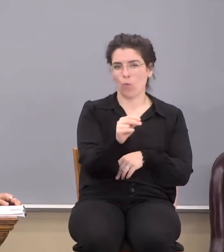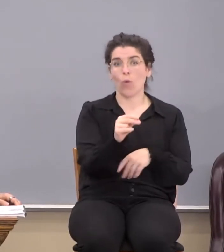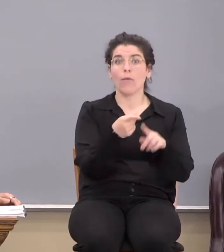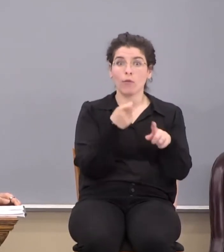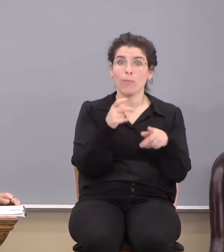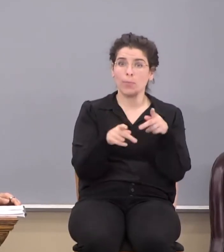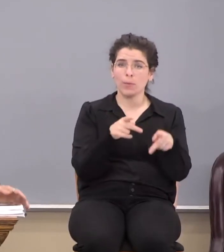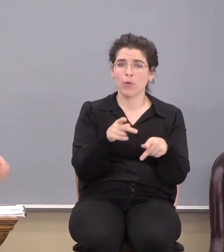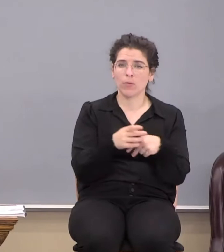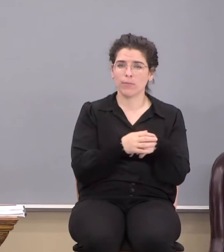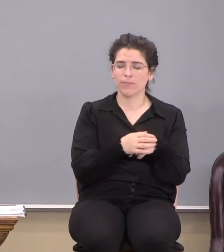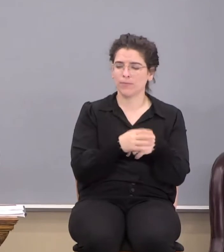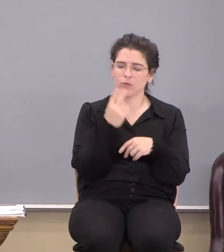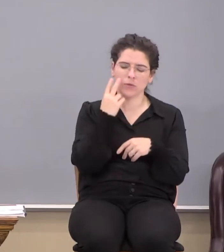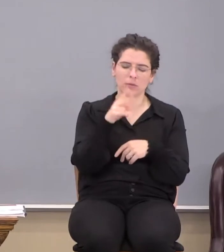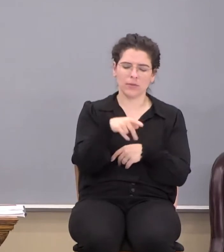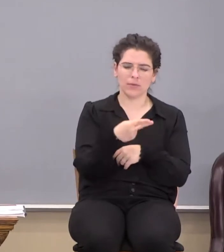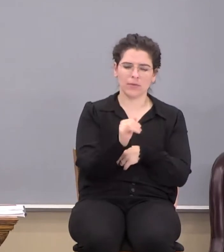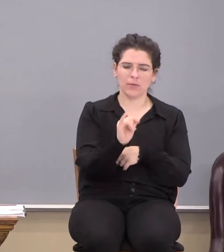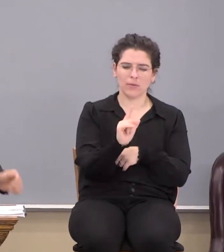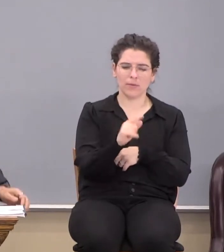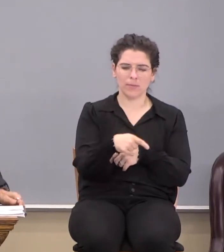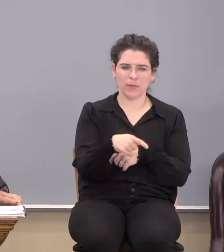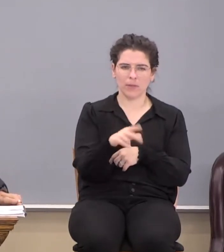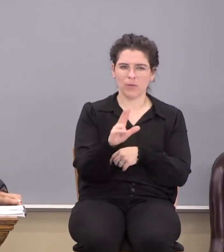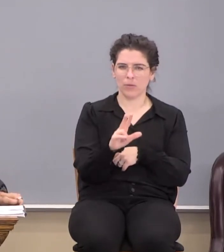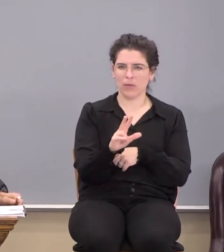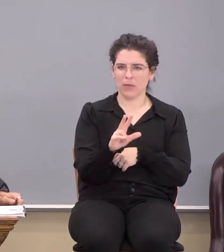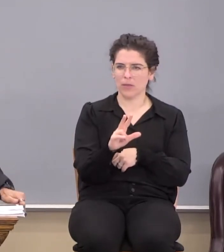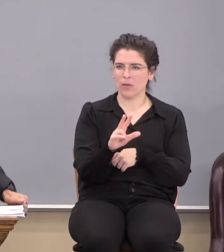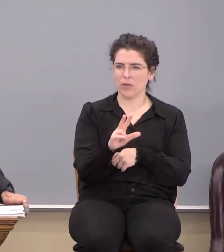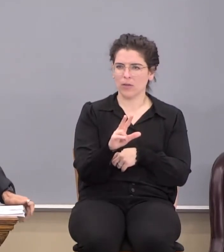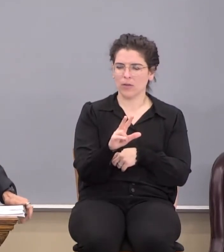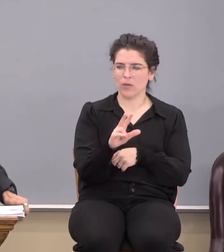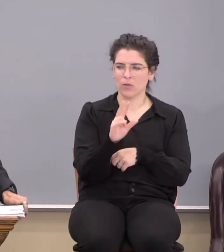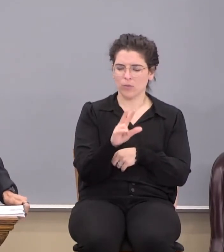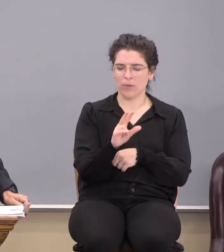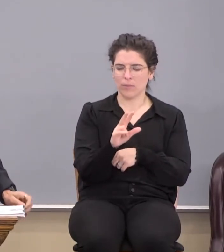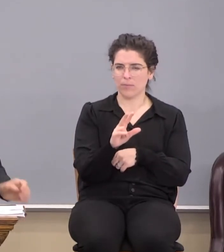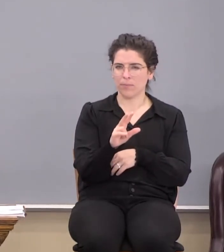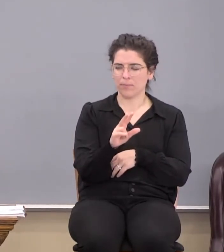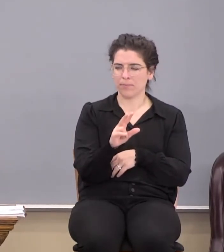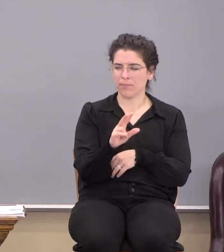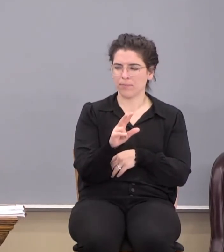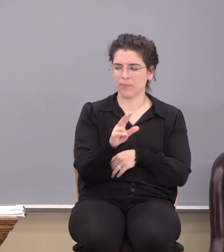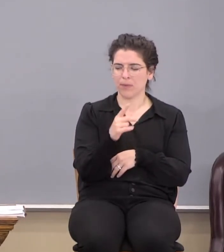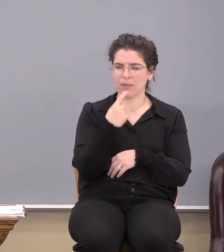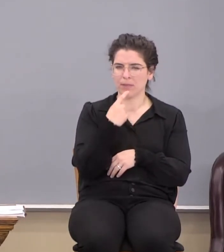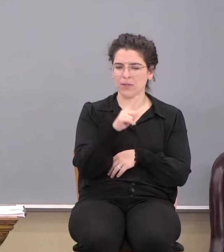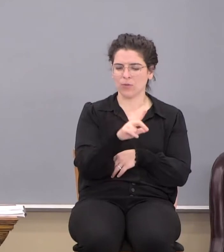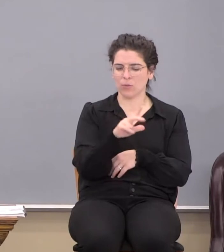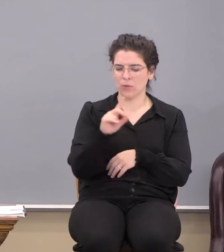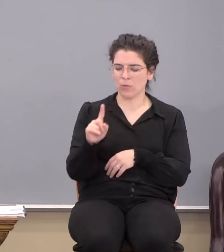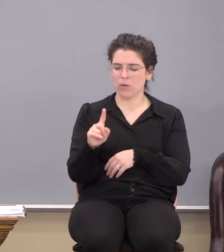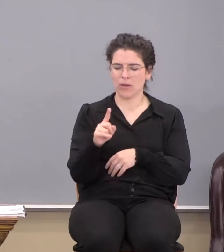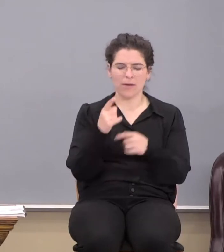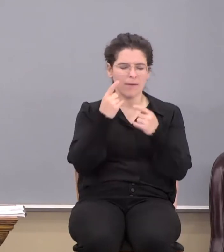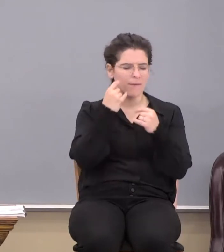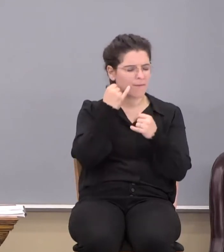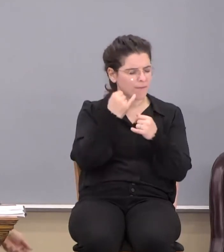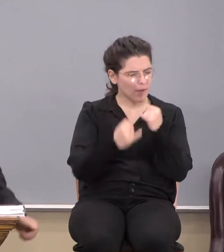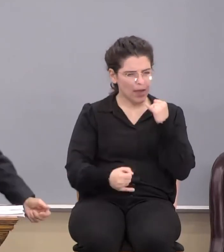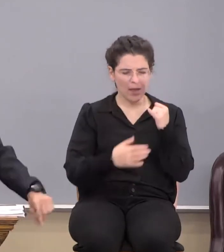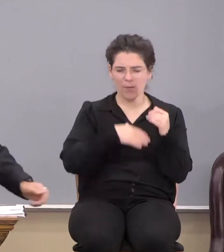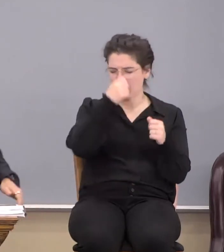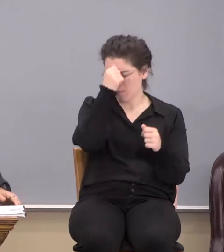Look at these verses. Look at this, Philippians chapter number 3 here. Philippians chapter number 3. He says at verse 1, says, Finally, my brethren,